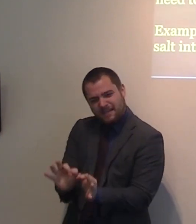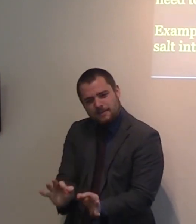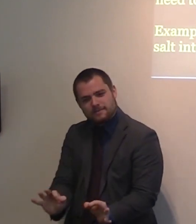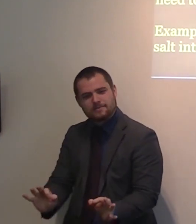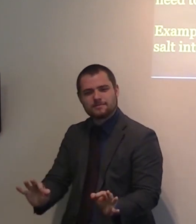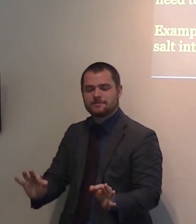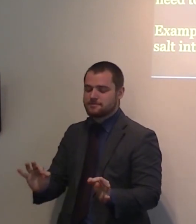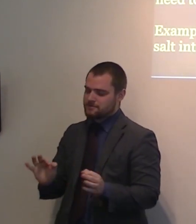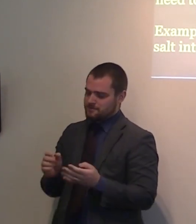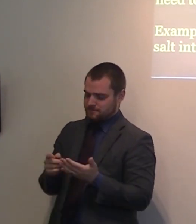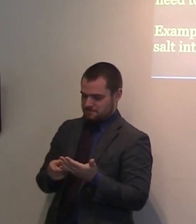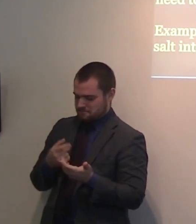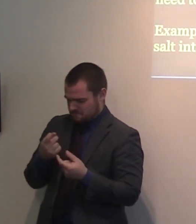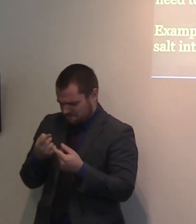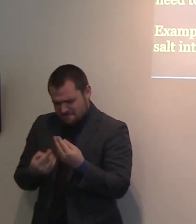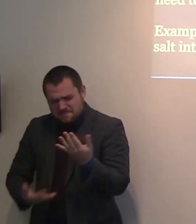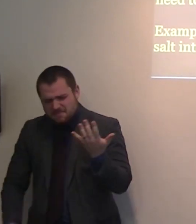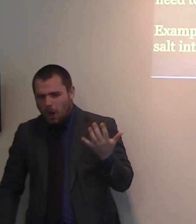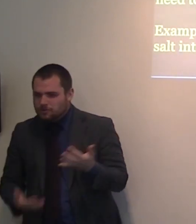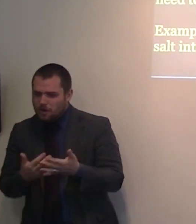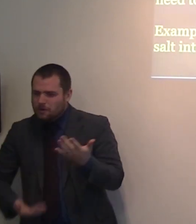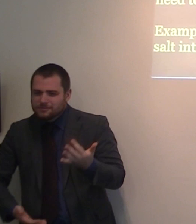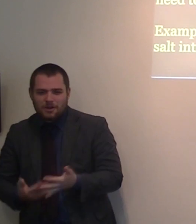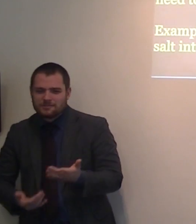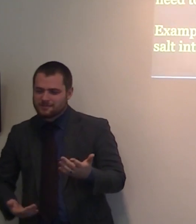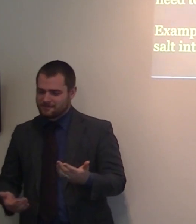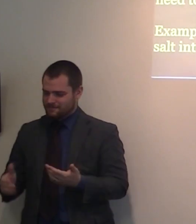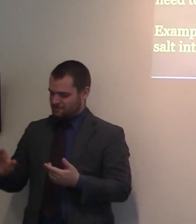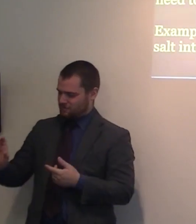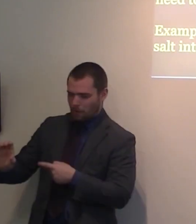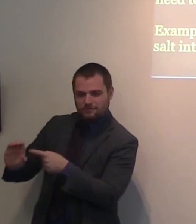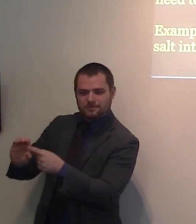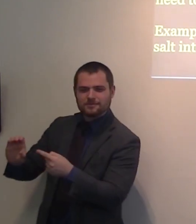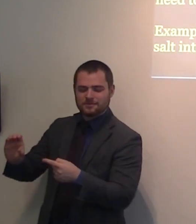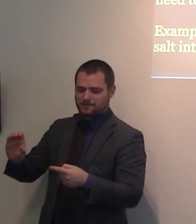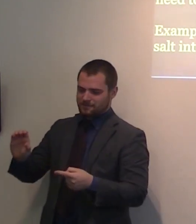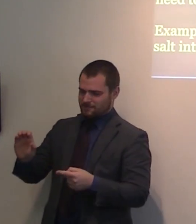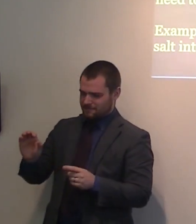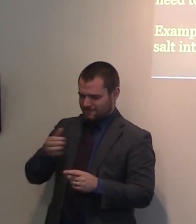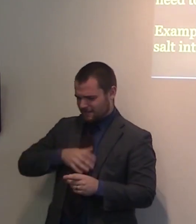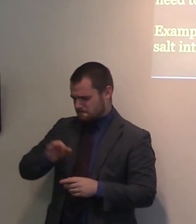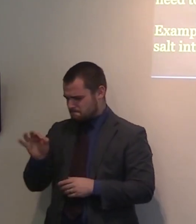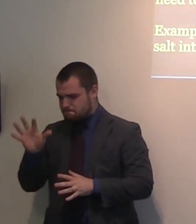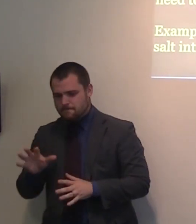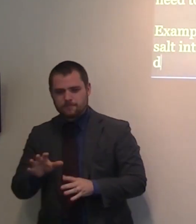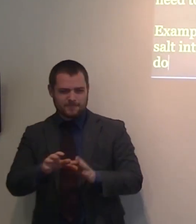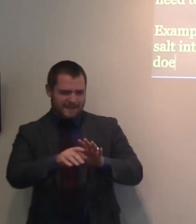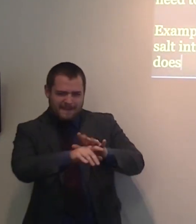Peacemaker. We are peacemakers. Our saltiness. saltiness shapes. Our usefulness. Our peacefulness and godliness.